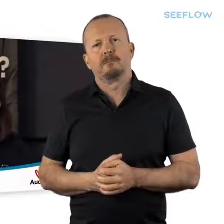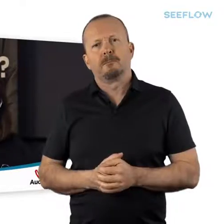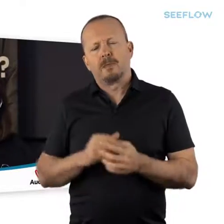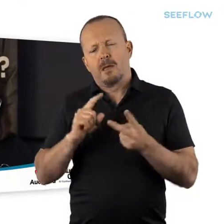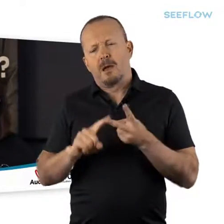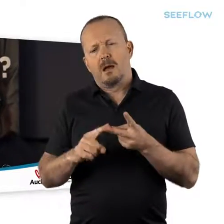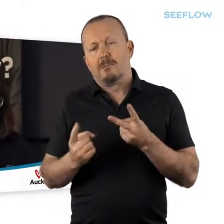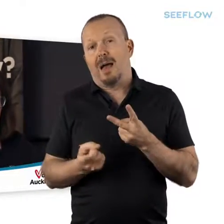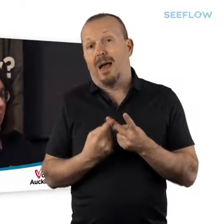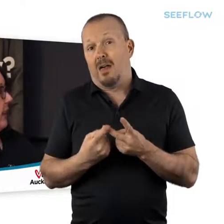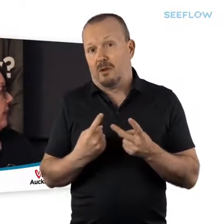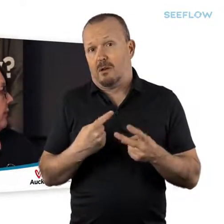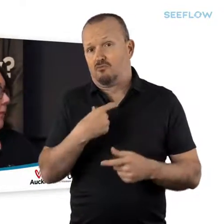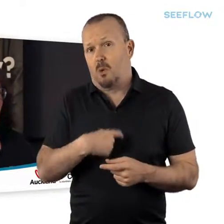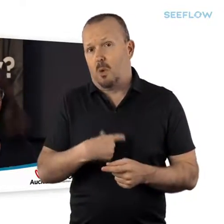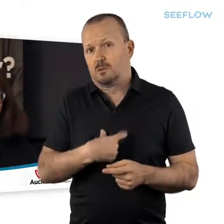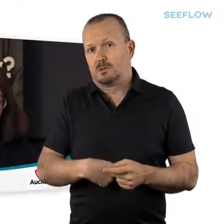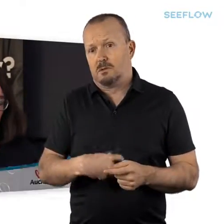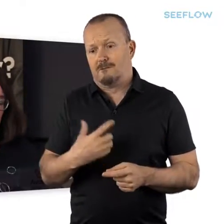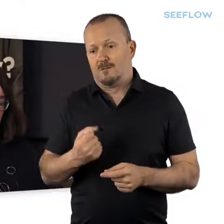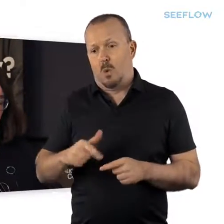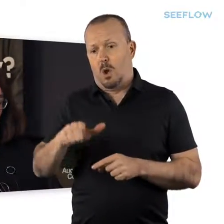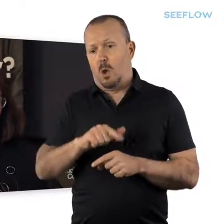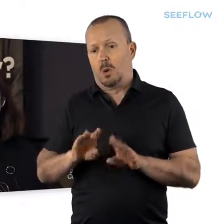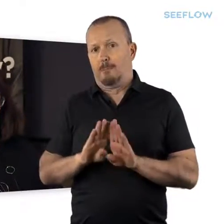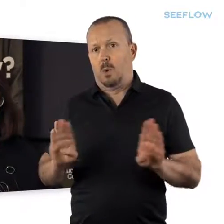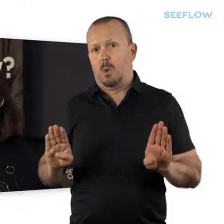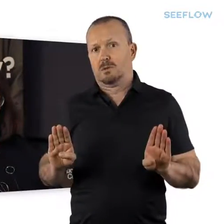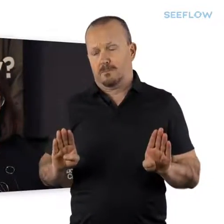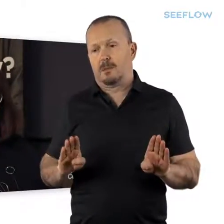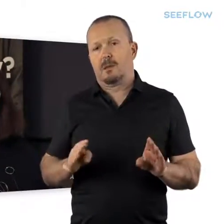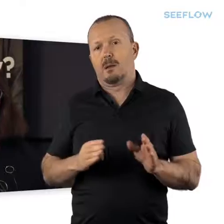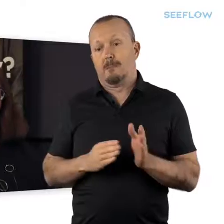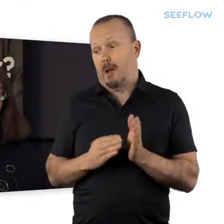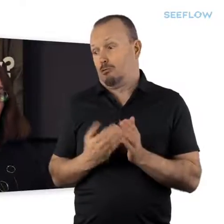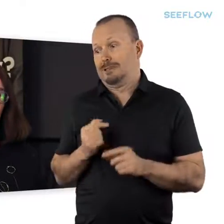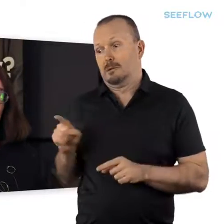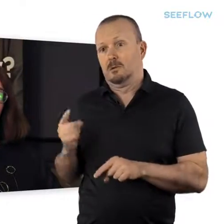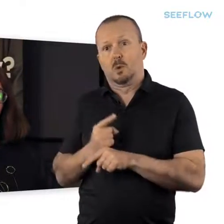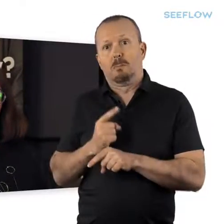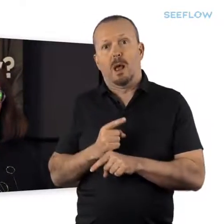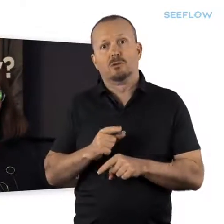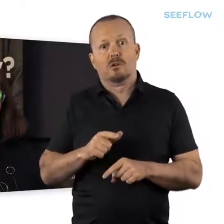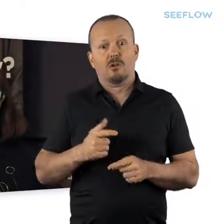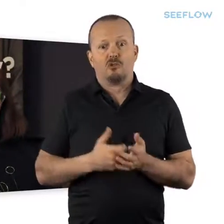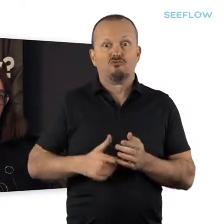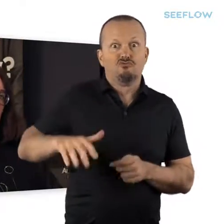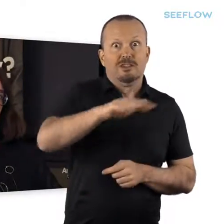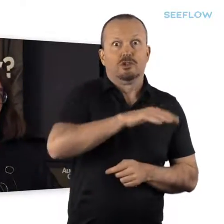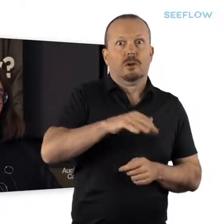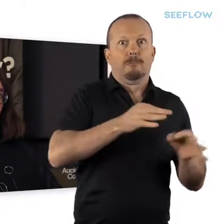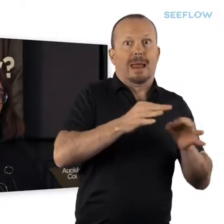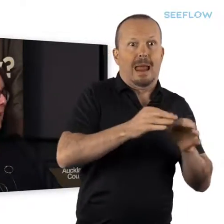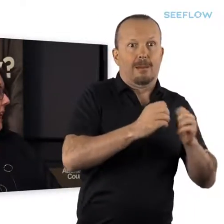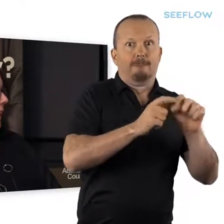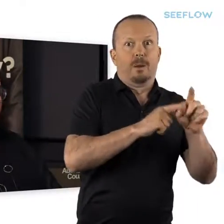In terms of other roles that we have for local boards, Marguerite talked about regional plans